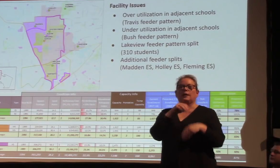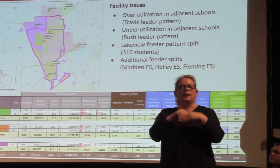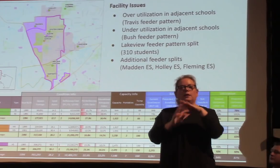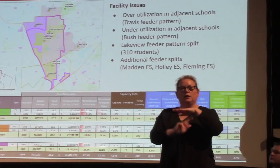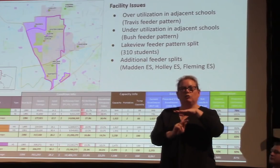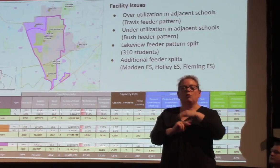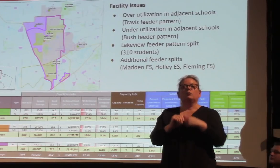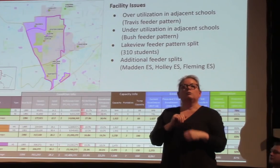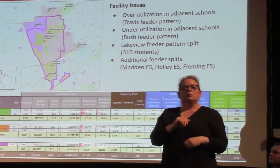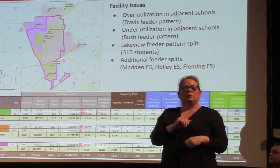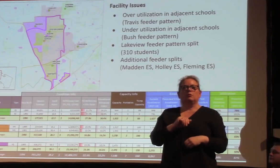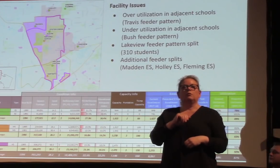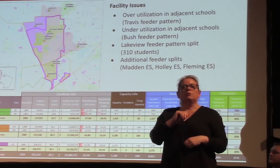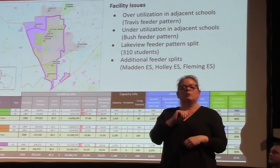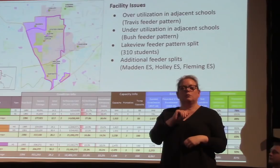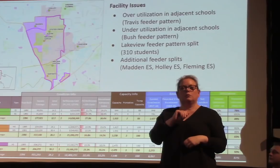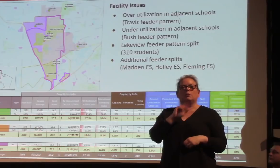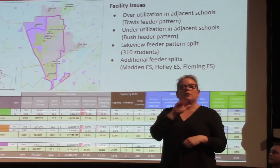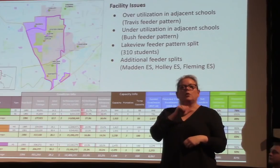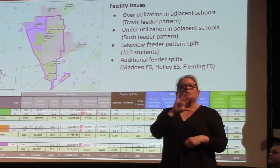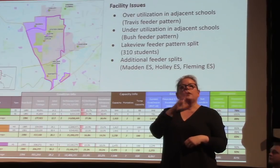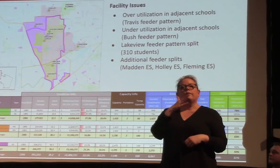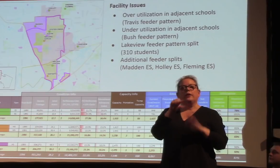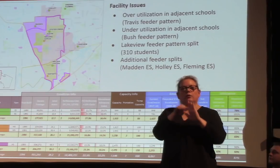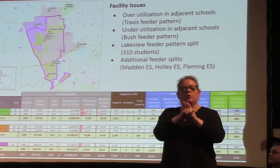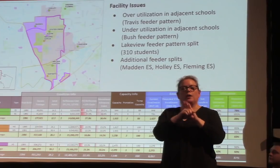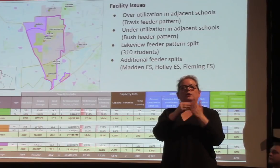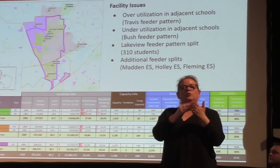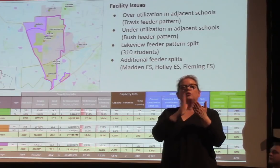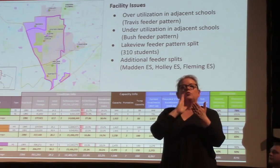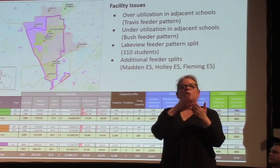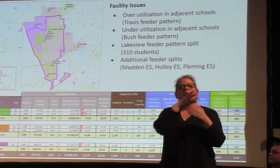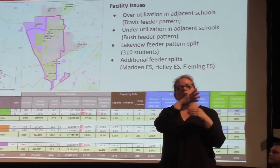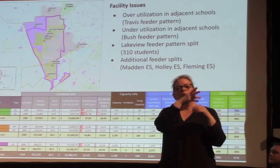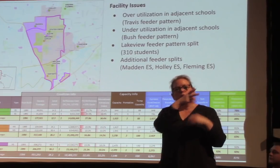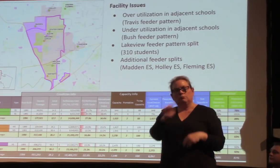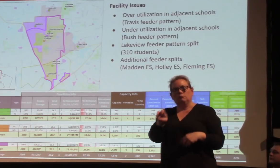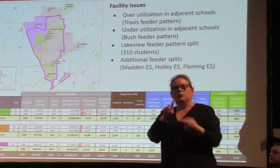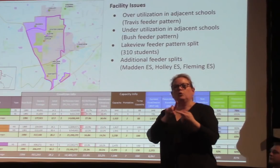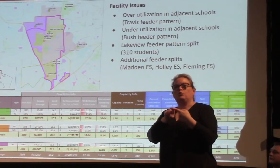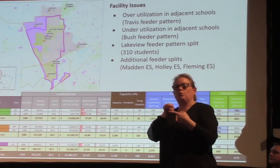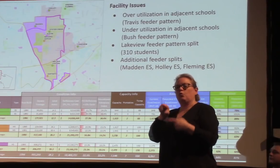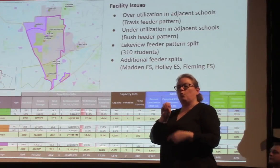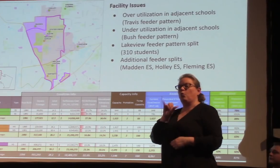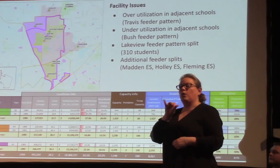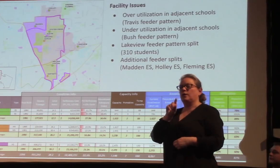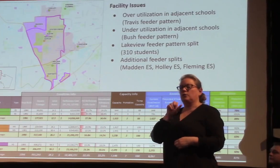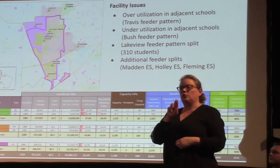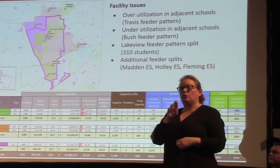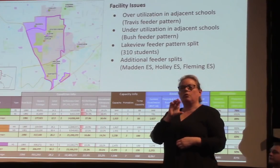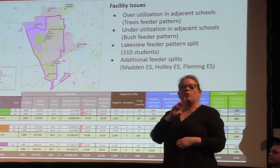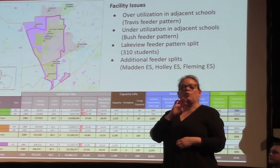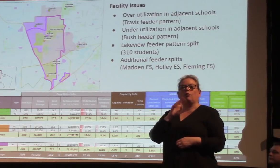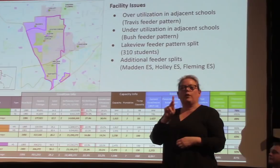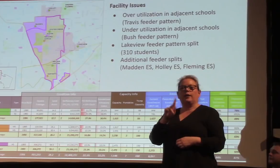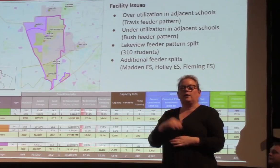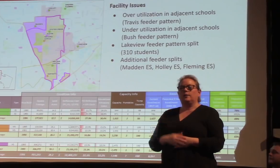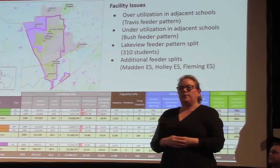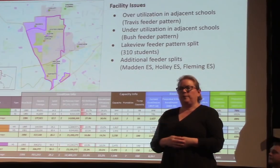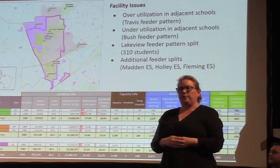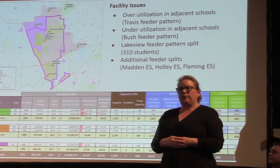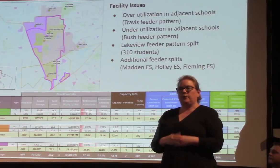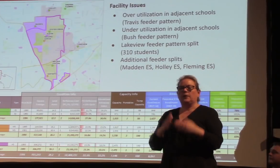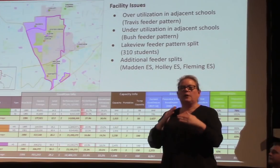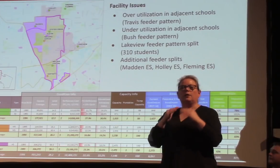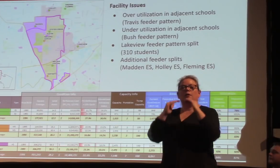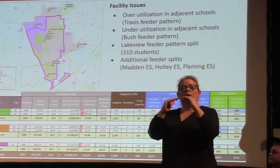overflowed into Oyster Creek. And so that's where those 56 net transfers in are coming in at Oyster Creek. Next we have